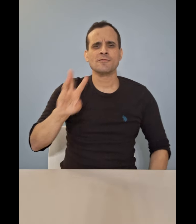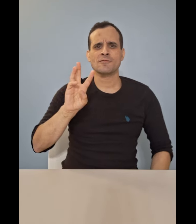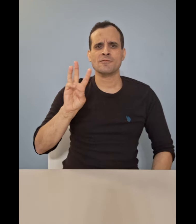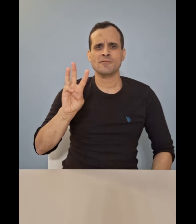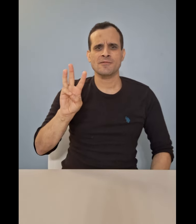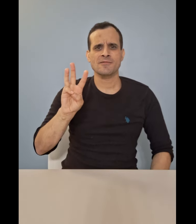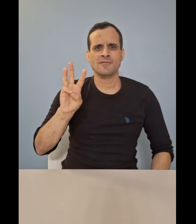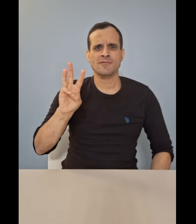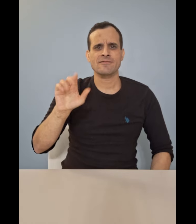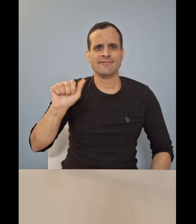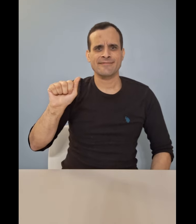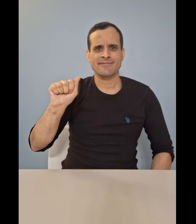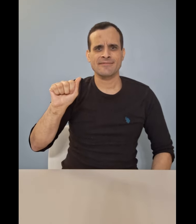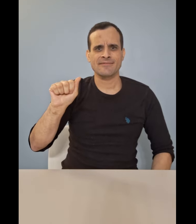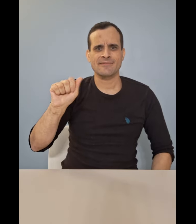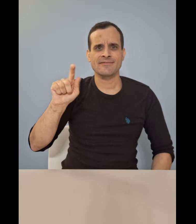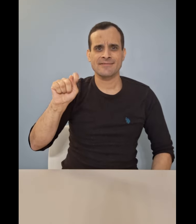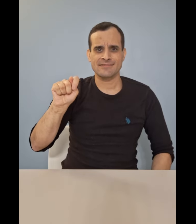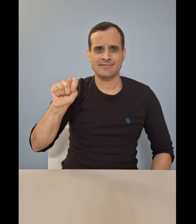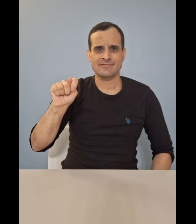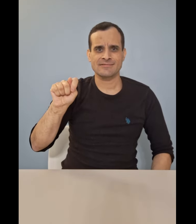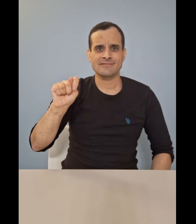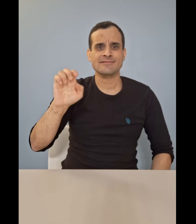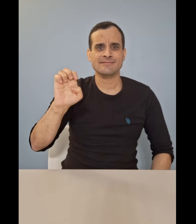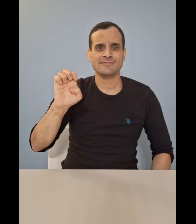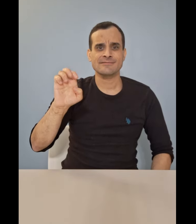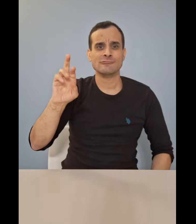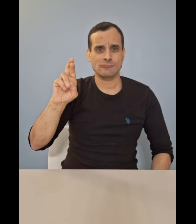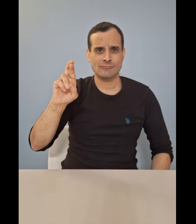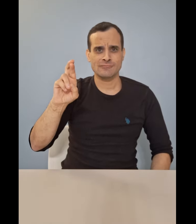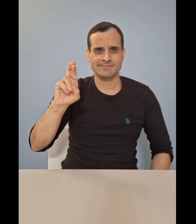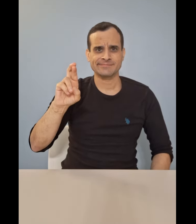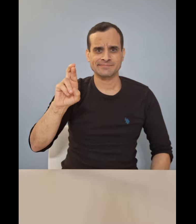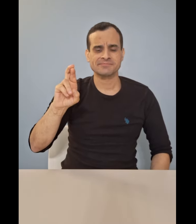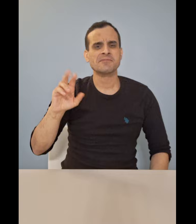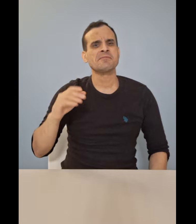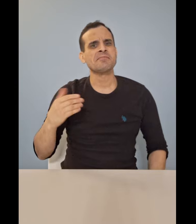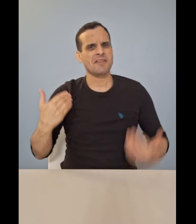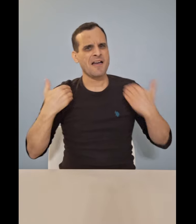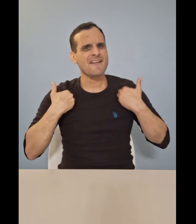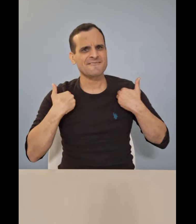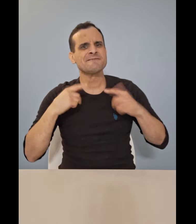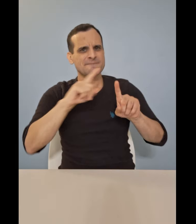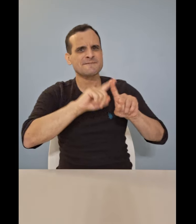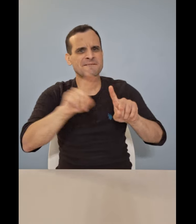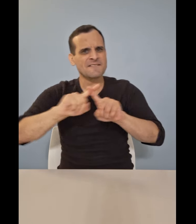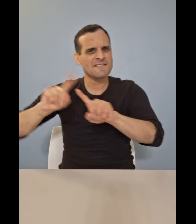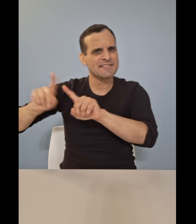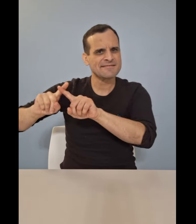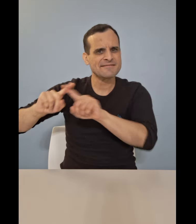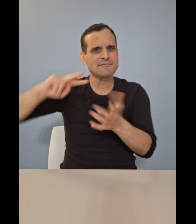Today we're going to discuss the word W-A-T-E-R. Water has many different meanings.